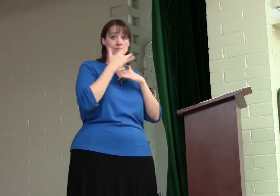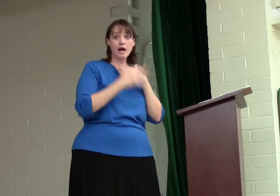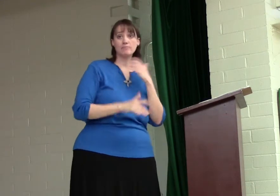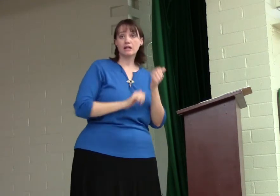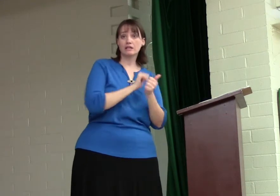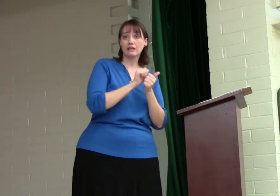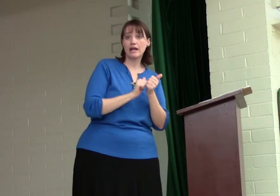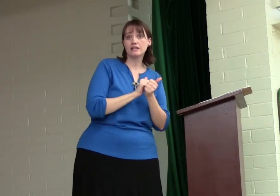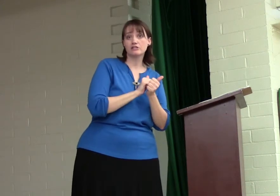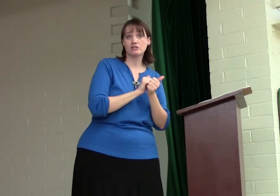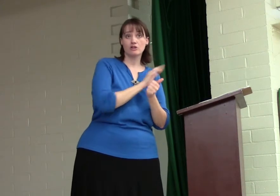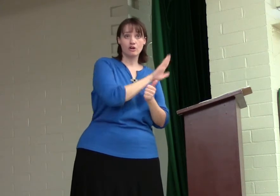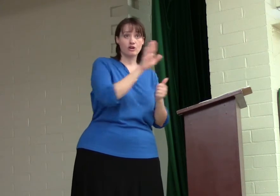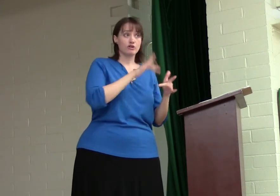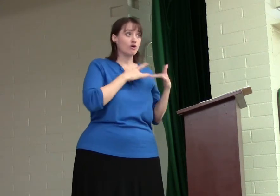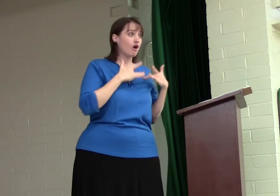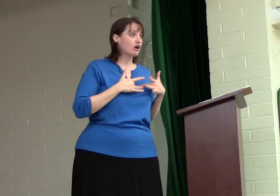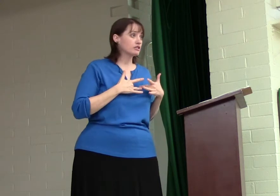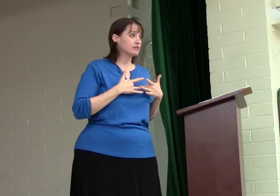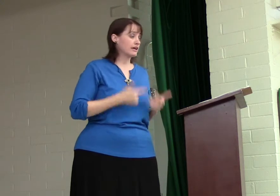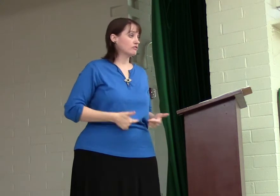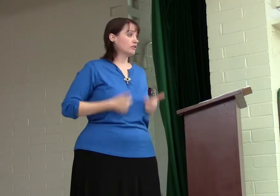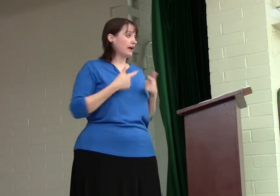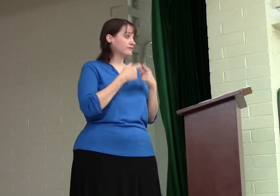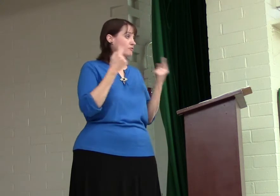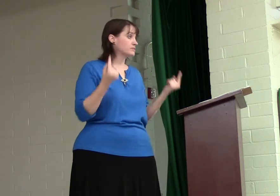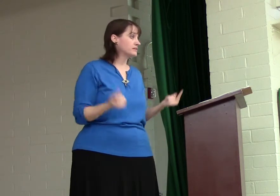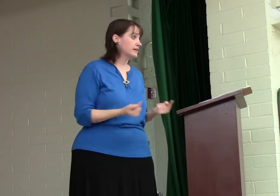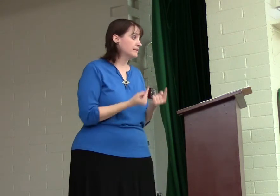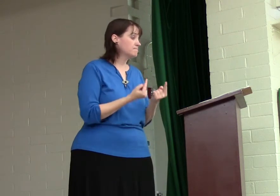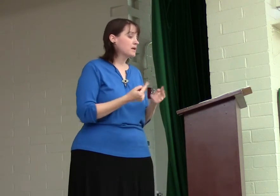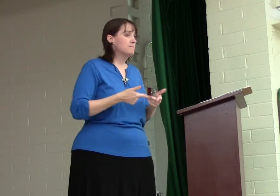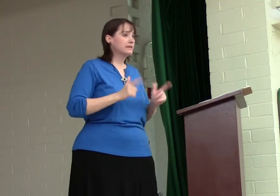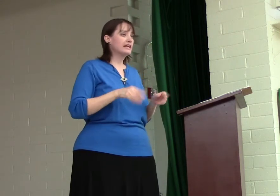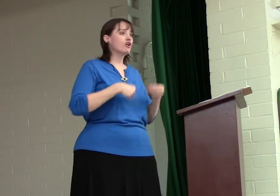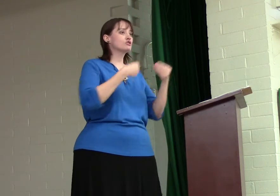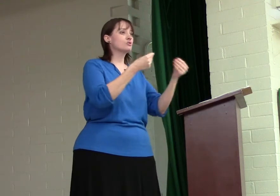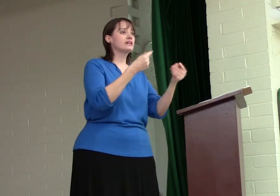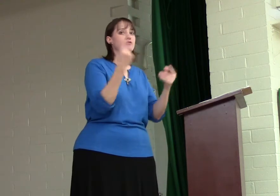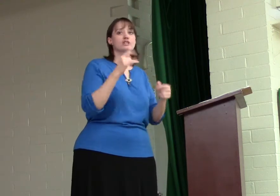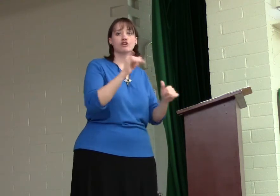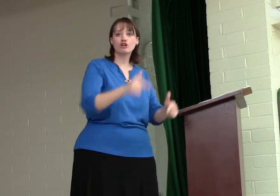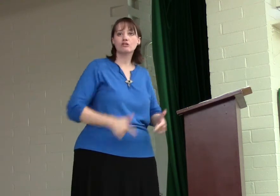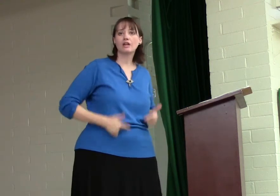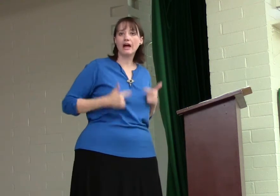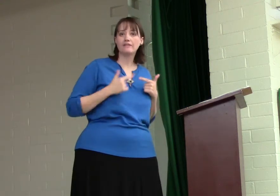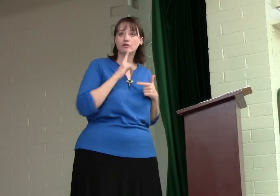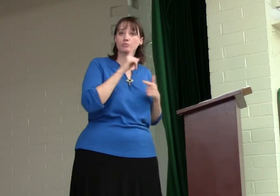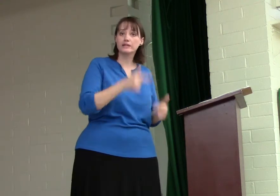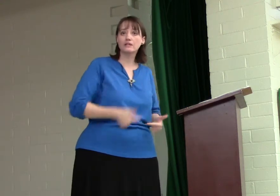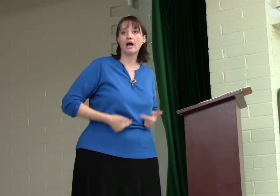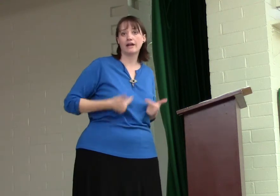my blood cleanse your hearts and your lives from sin, but let it also give you eternal life and real life.